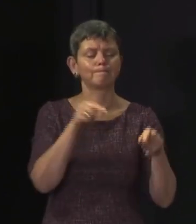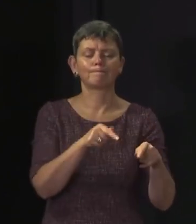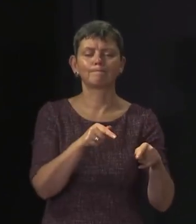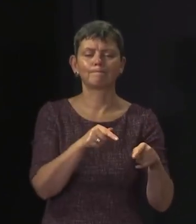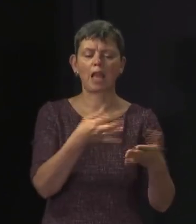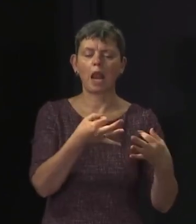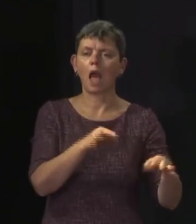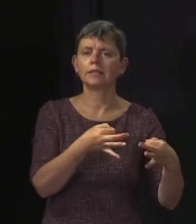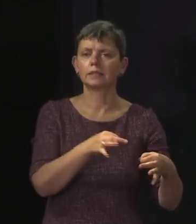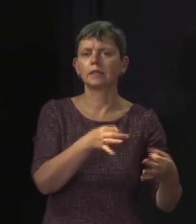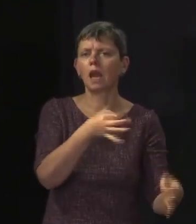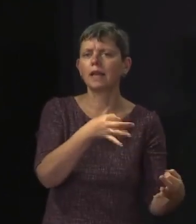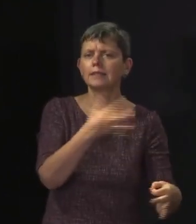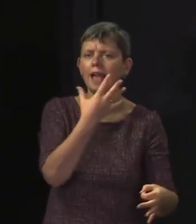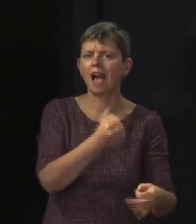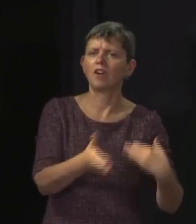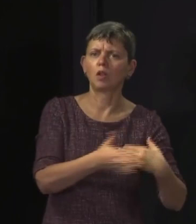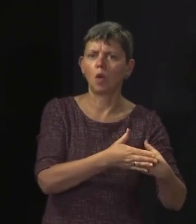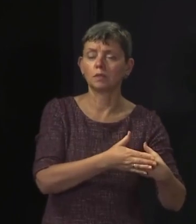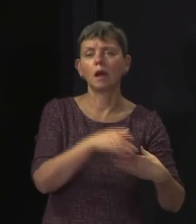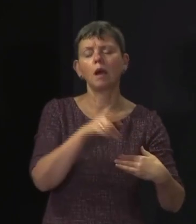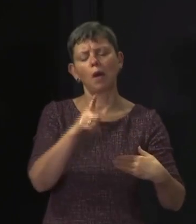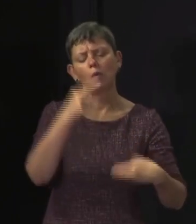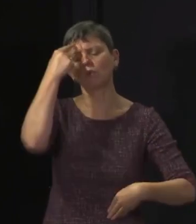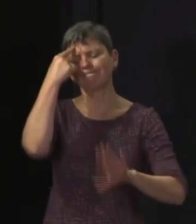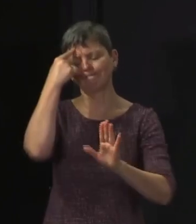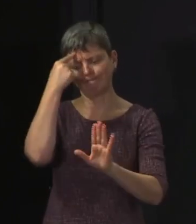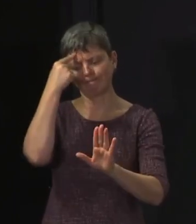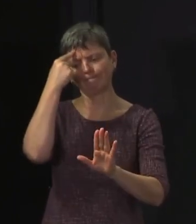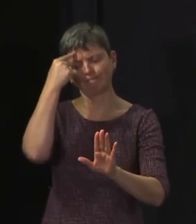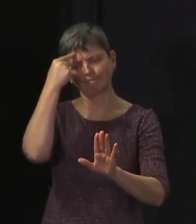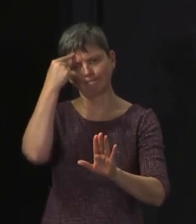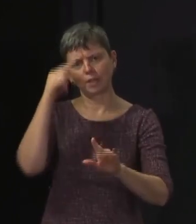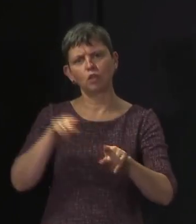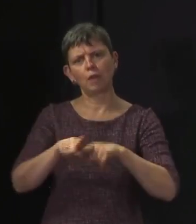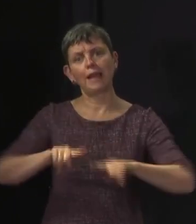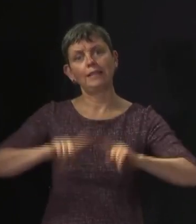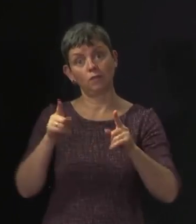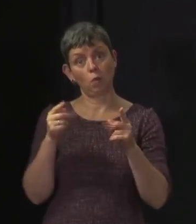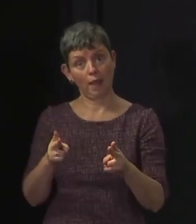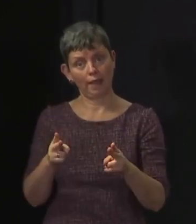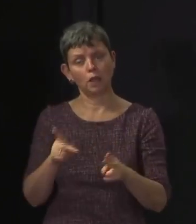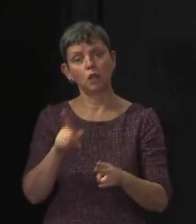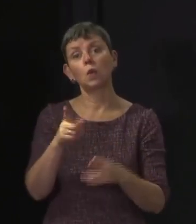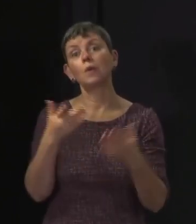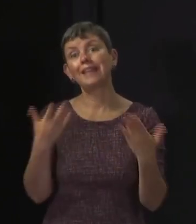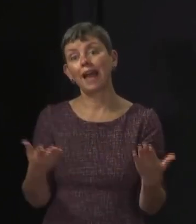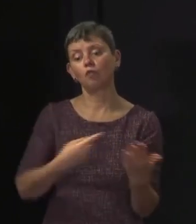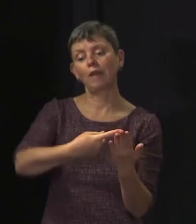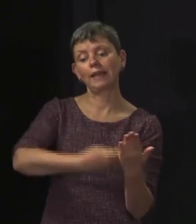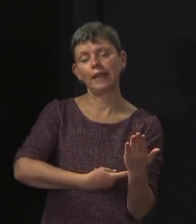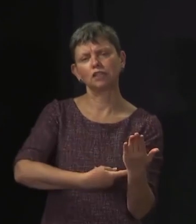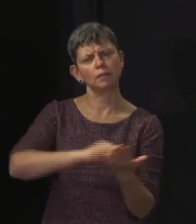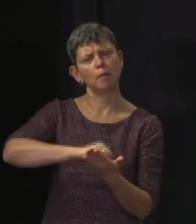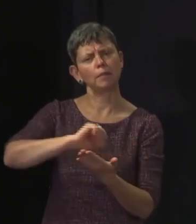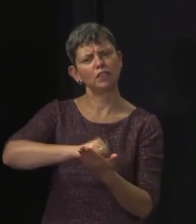to close. But we decided to try to strike a different balance. But I can confirm that the regulations being published today,